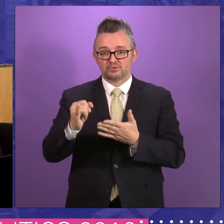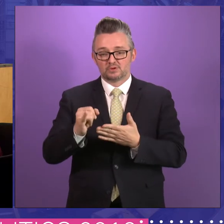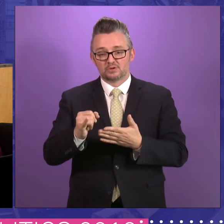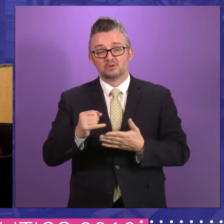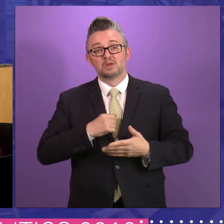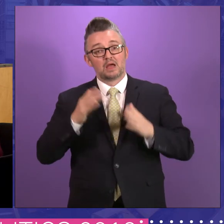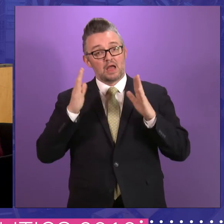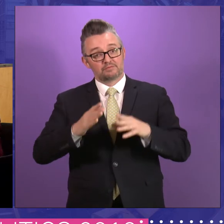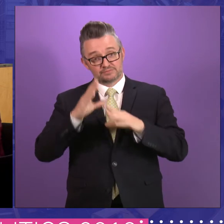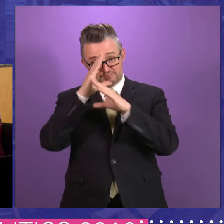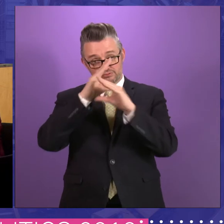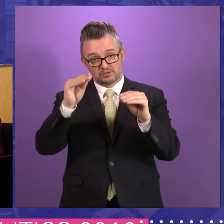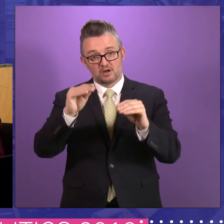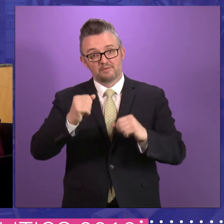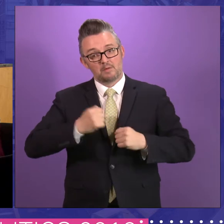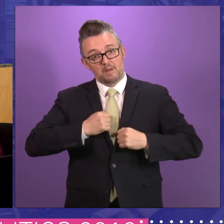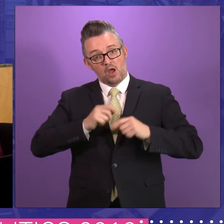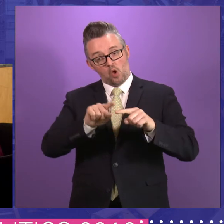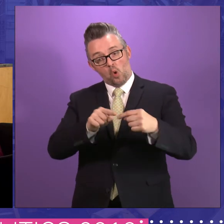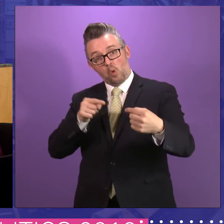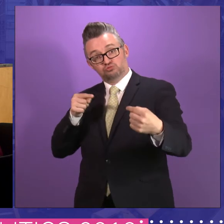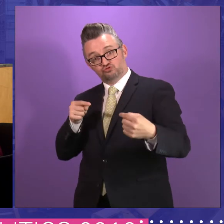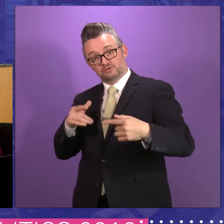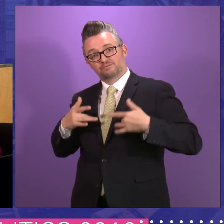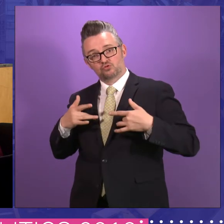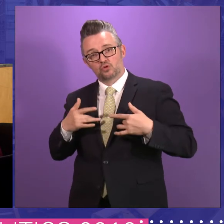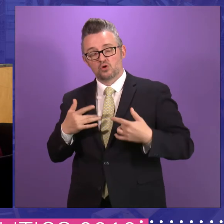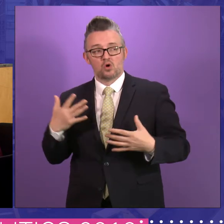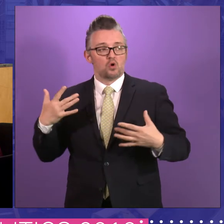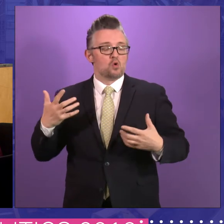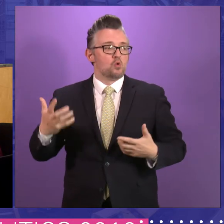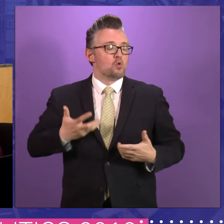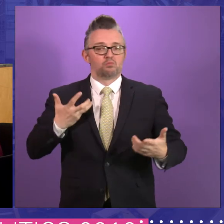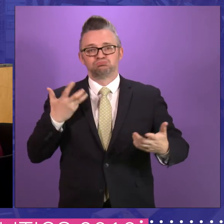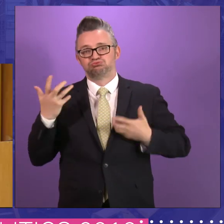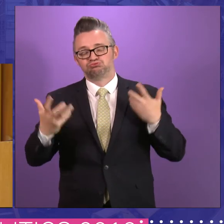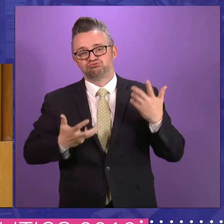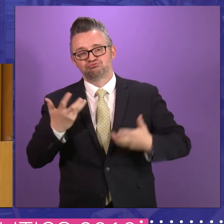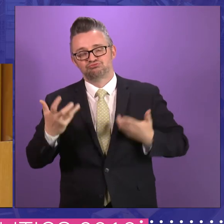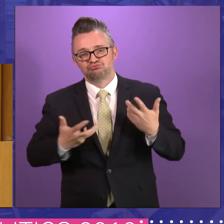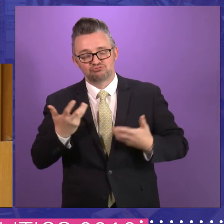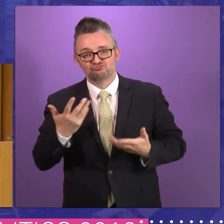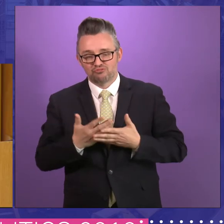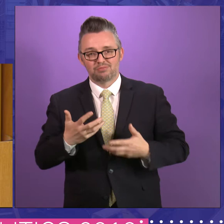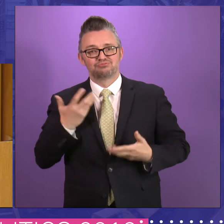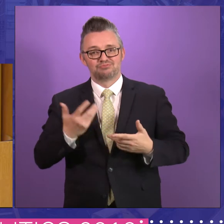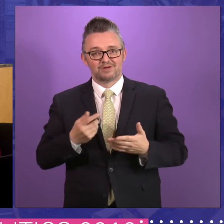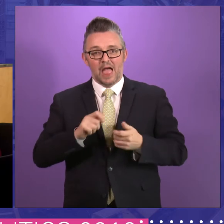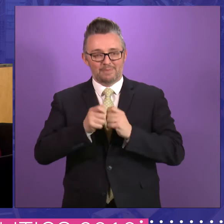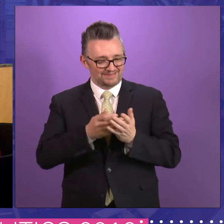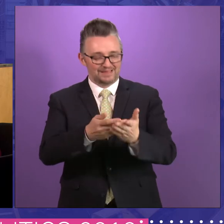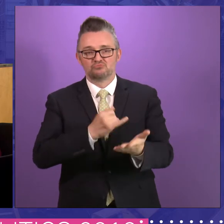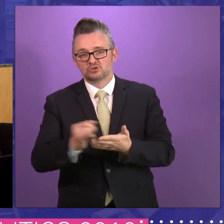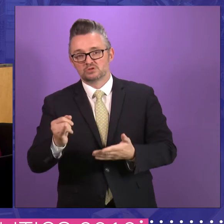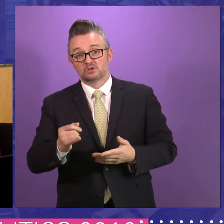to tell you, from an opposition perspective, it was downright frustrating. I can remember, I can remember,